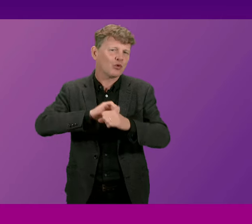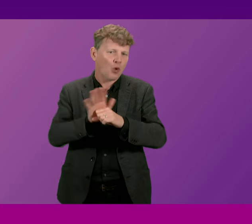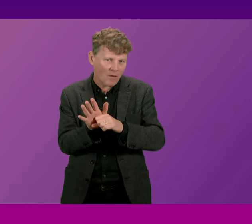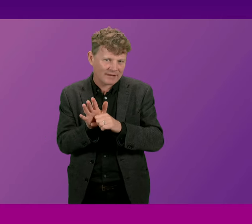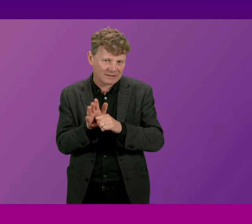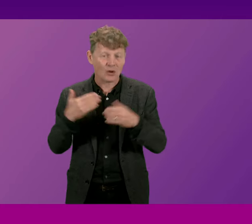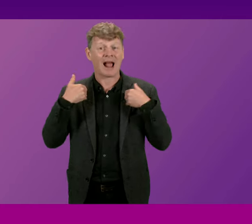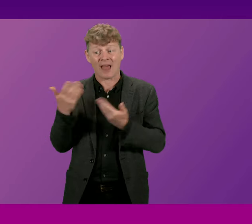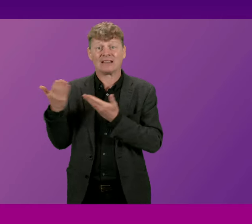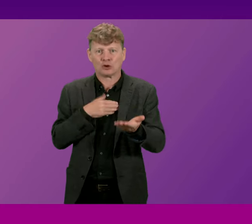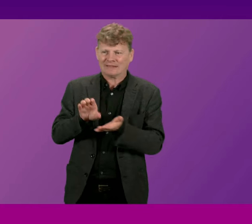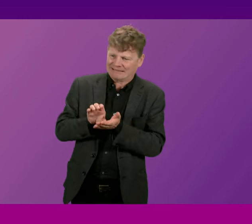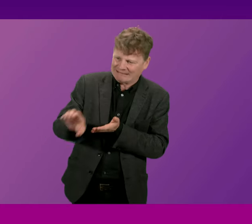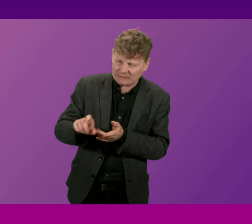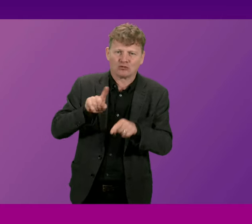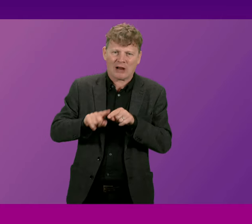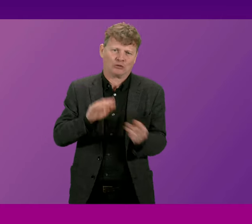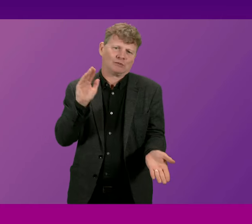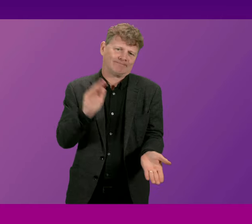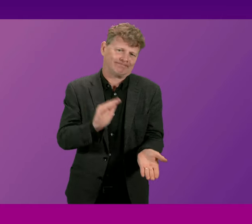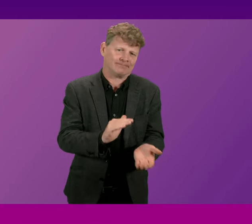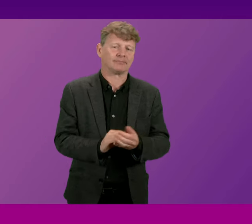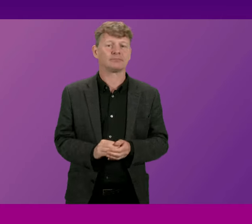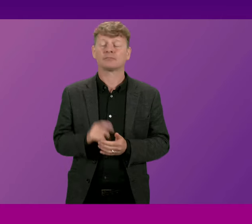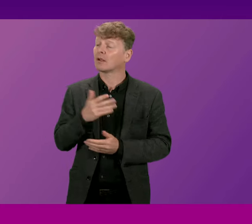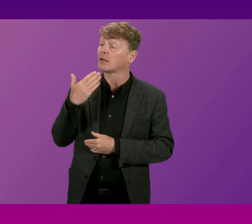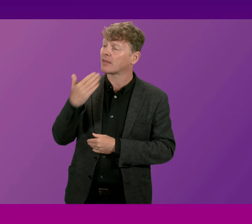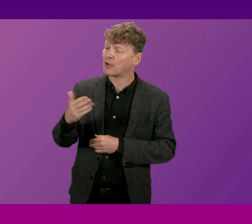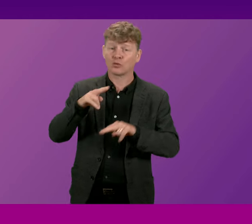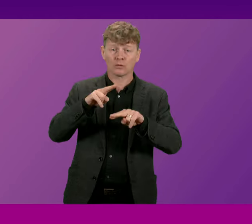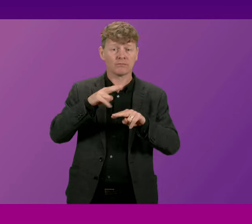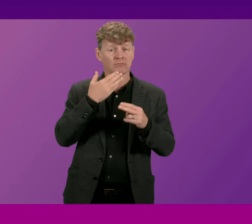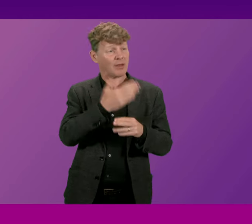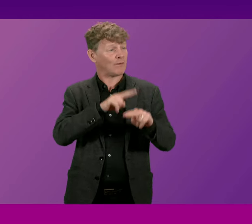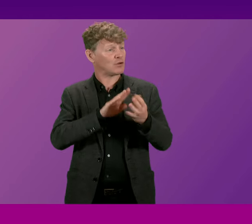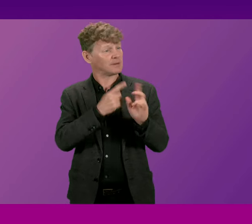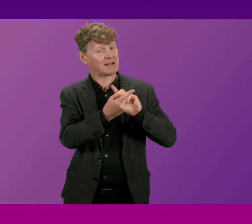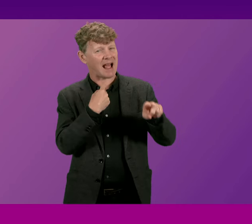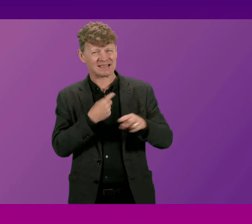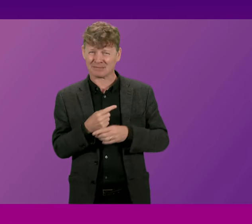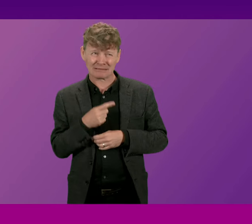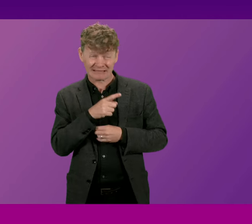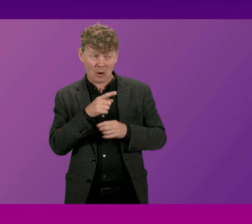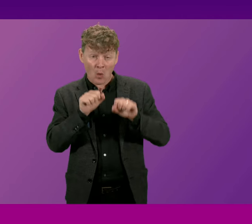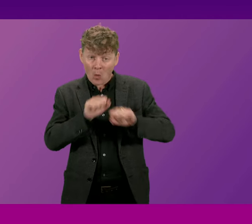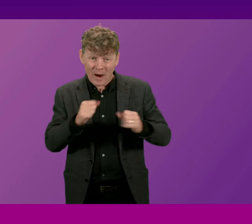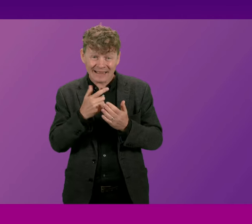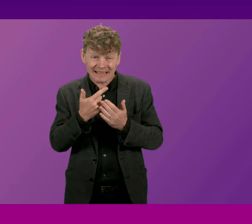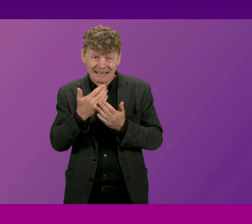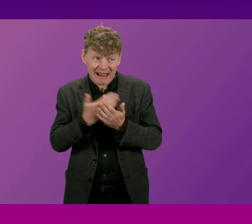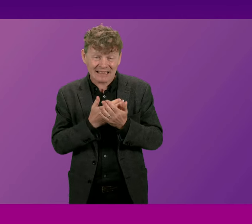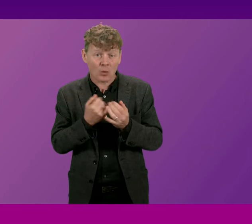been resourced to enable it to do so. Anna Sarwar. I thank the First Minister for that answer but I don't think he understands that waiting lists are actually getting longer